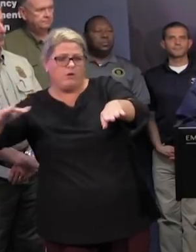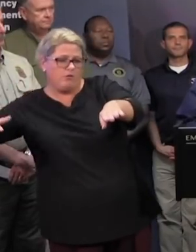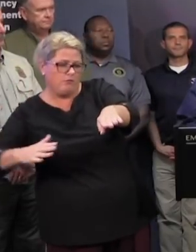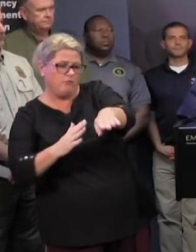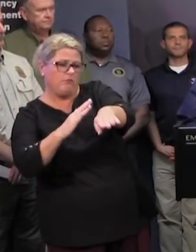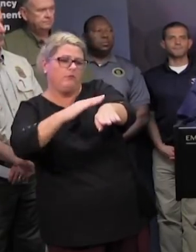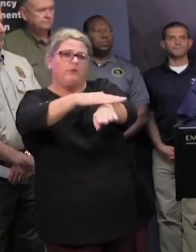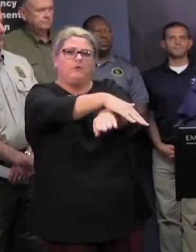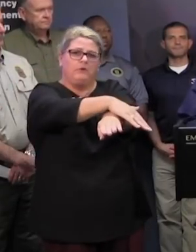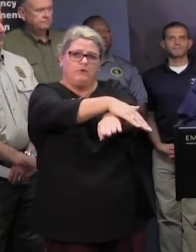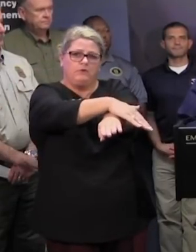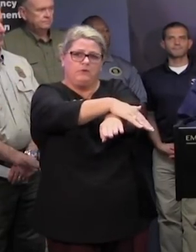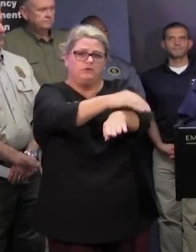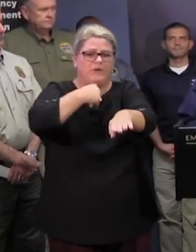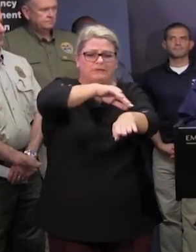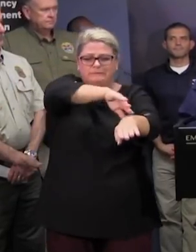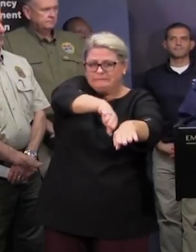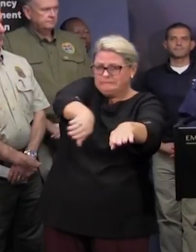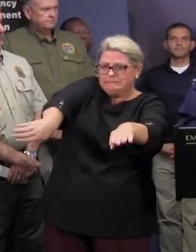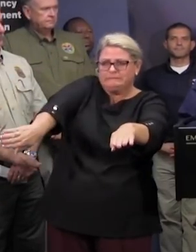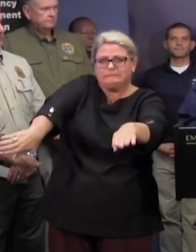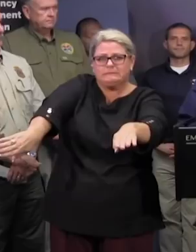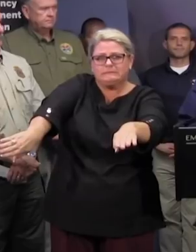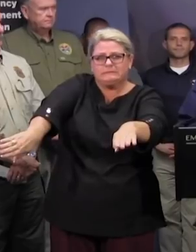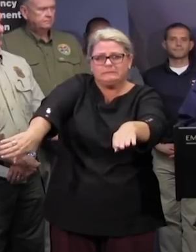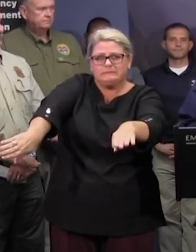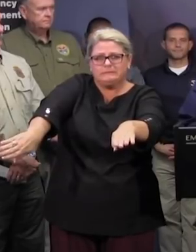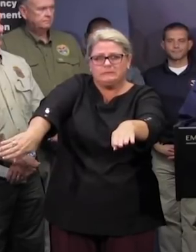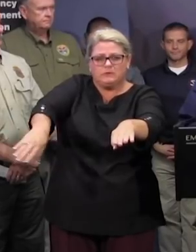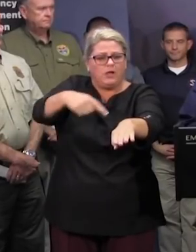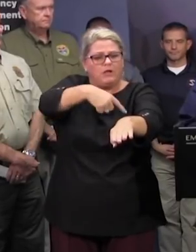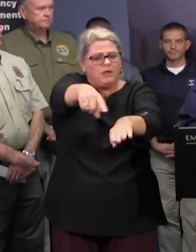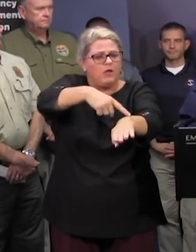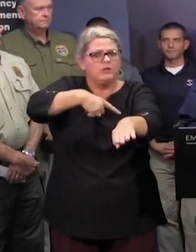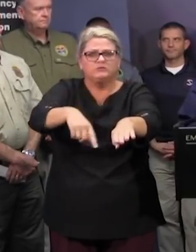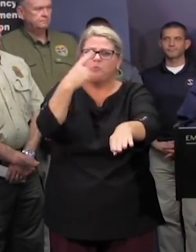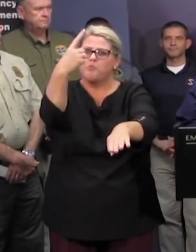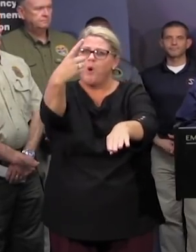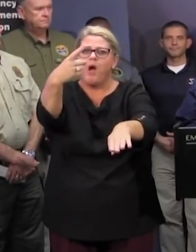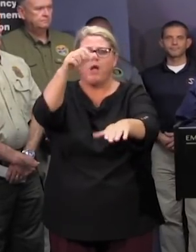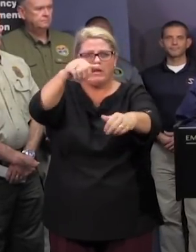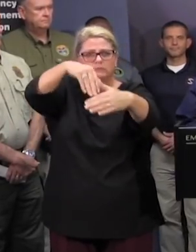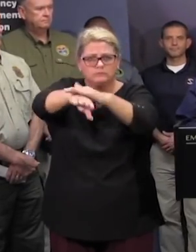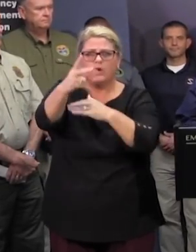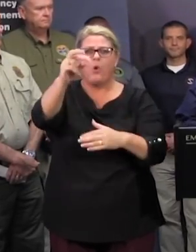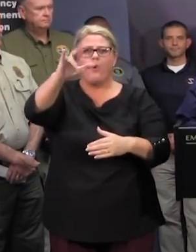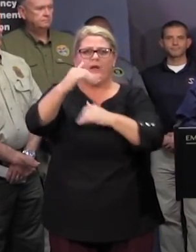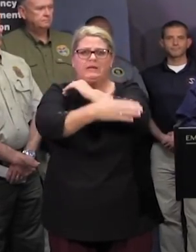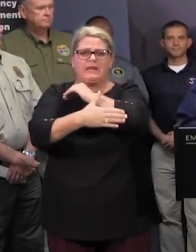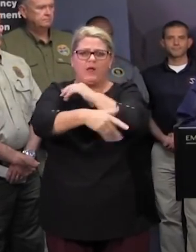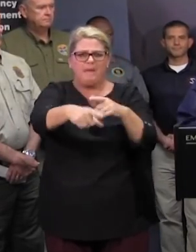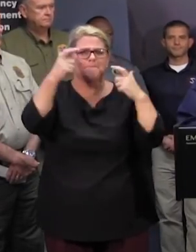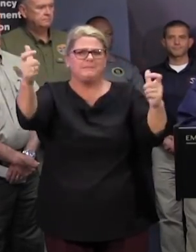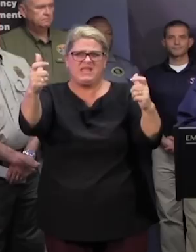and ensure that we try to provide at least one major roadway into ori county to be able to move